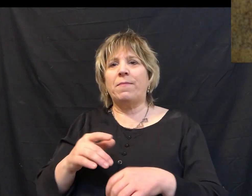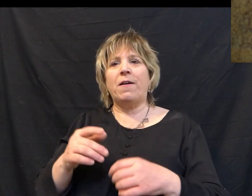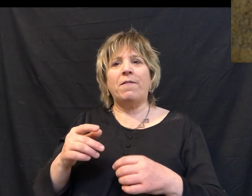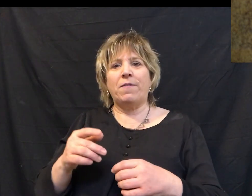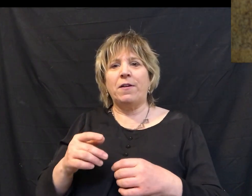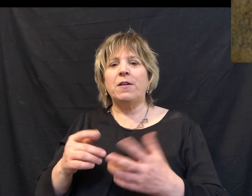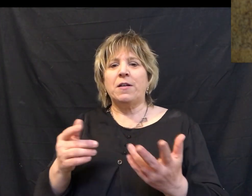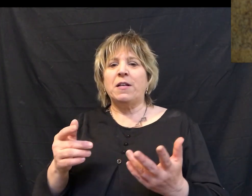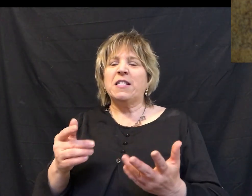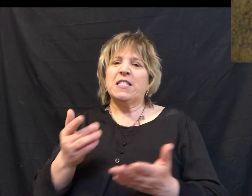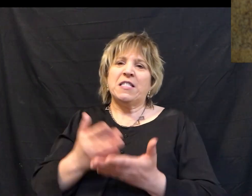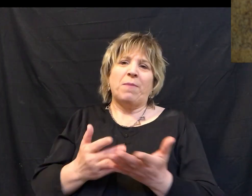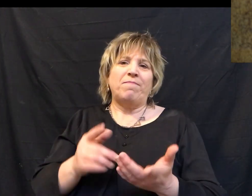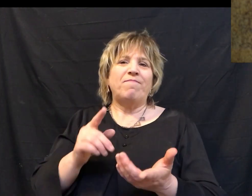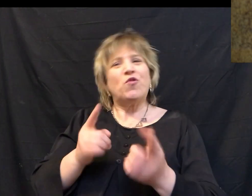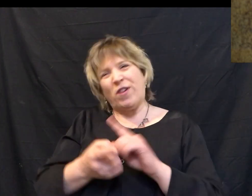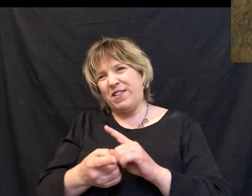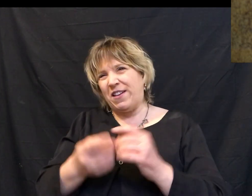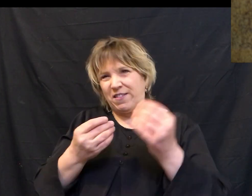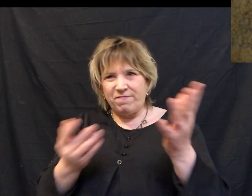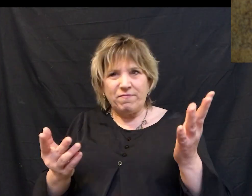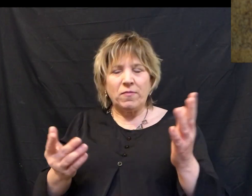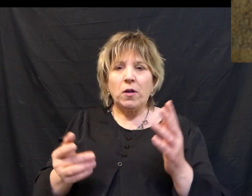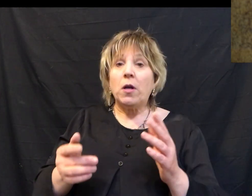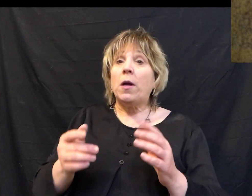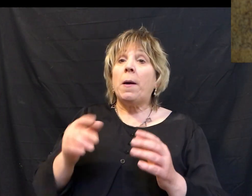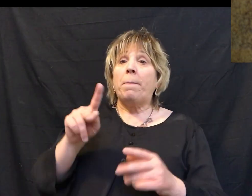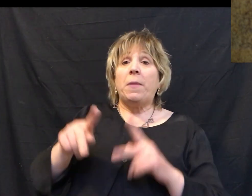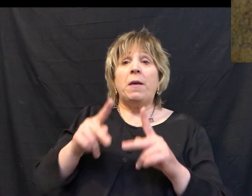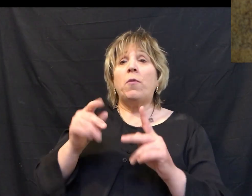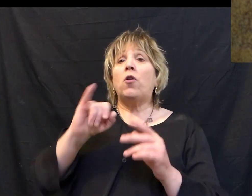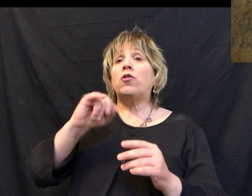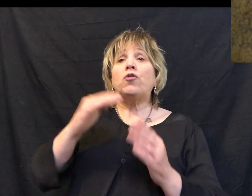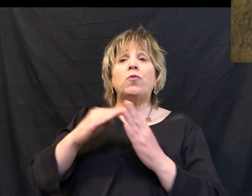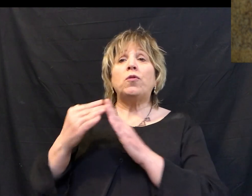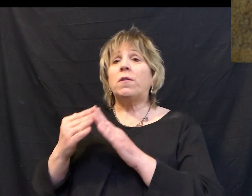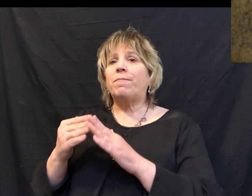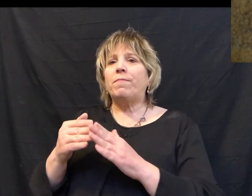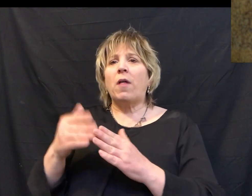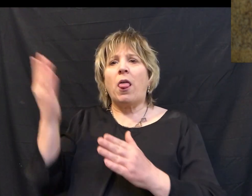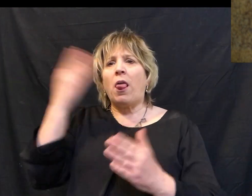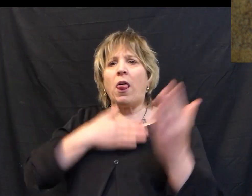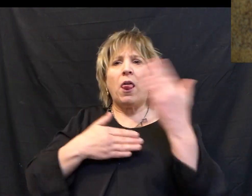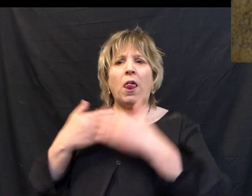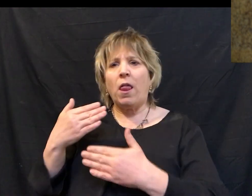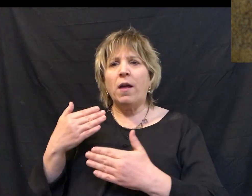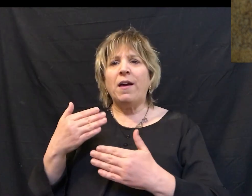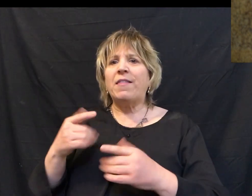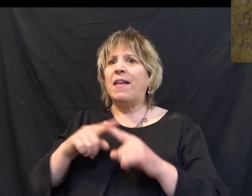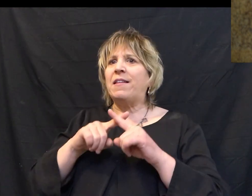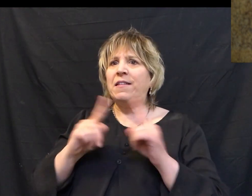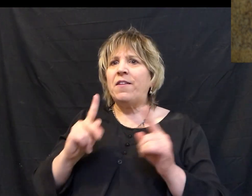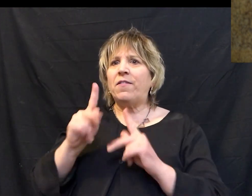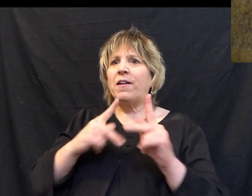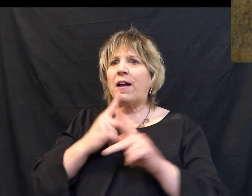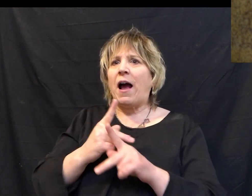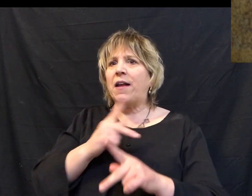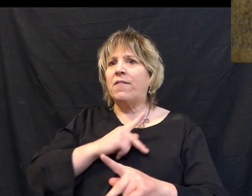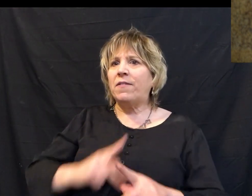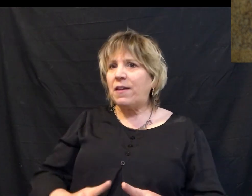visitation, as some translations say. The people of Jerusalem couldn't see that this different kind